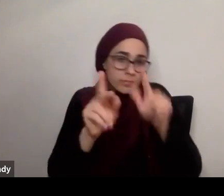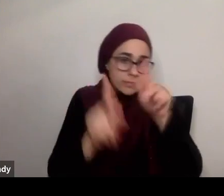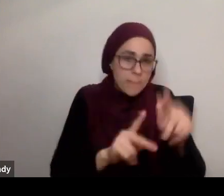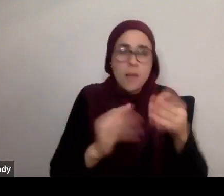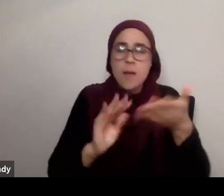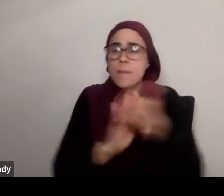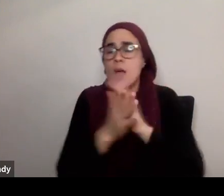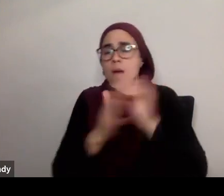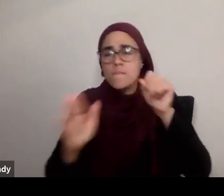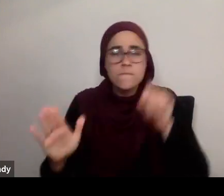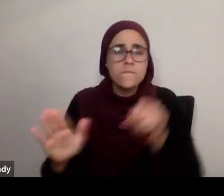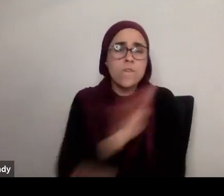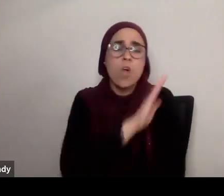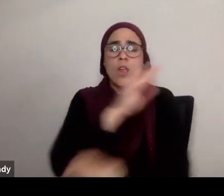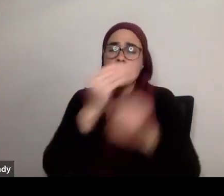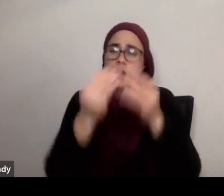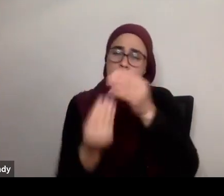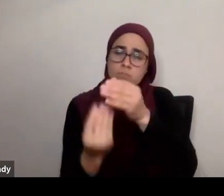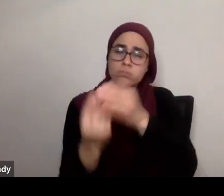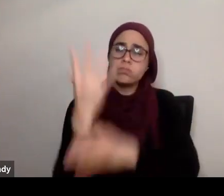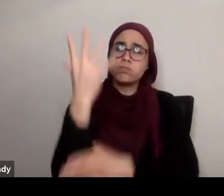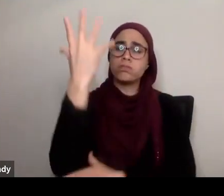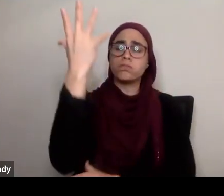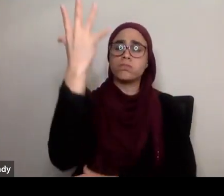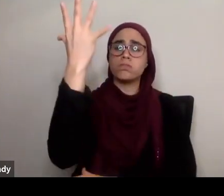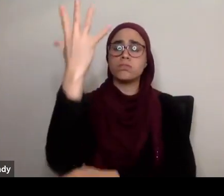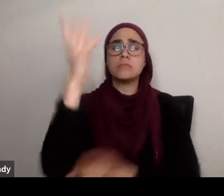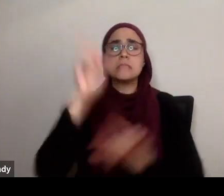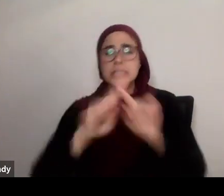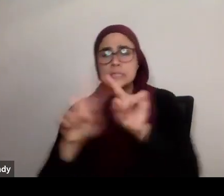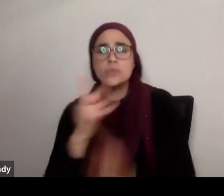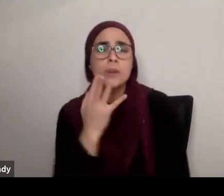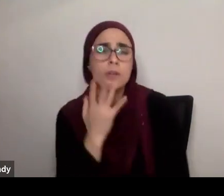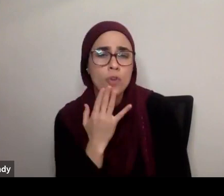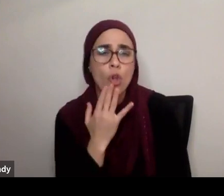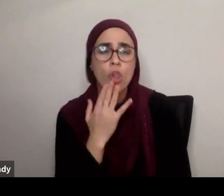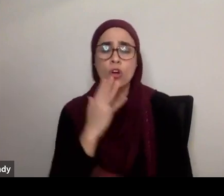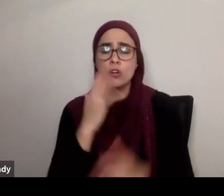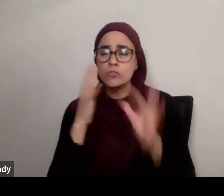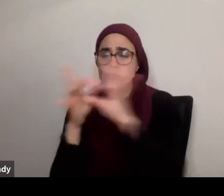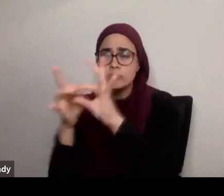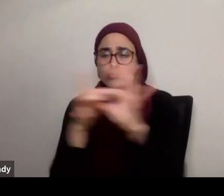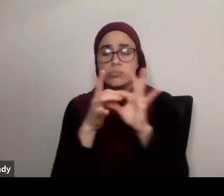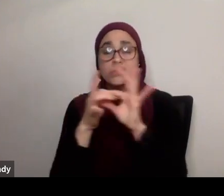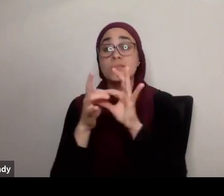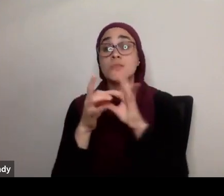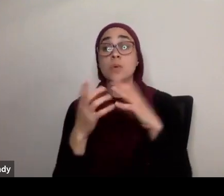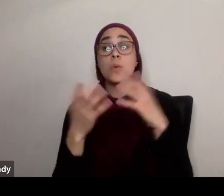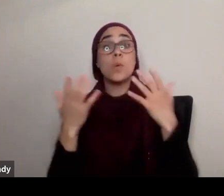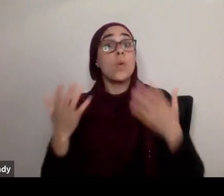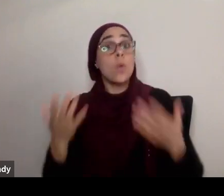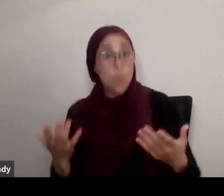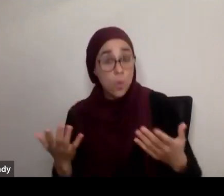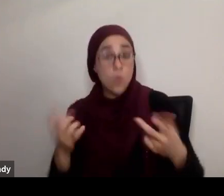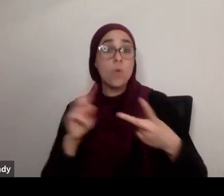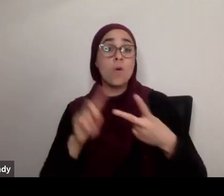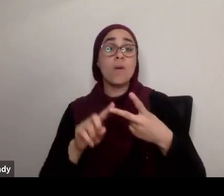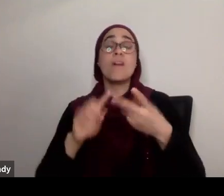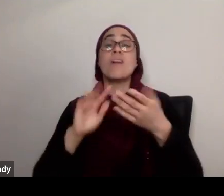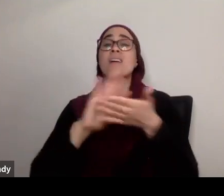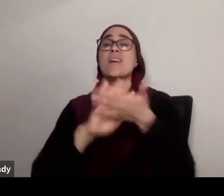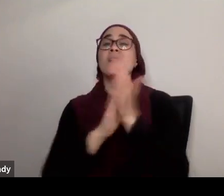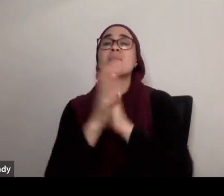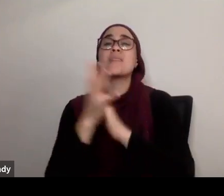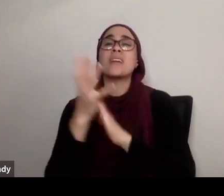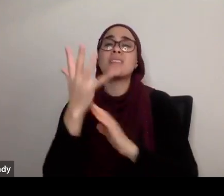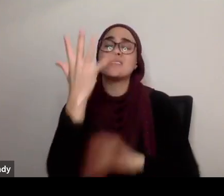contrasts and complements working together. Or with that and ahwah could also be understood as it becomes decayed up, chewed up.